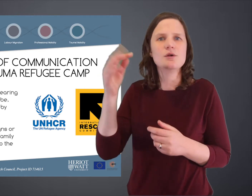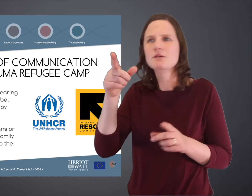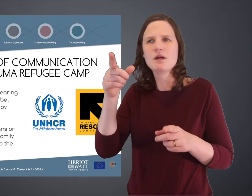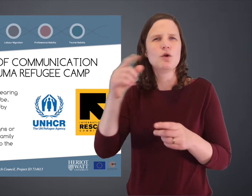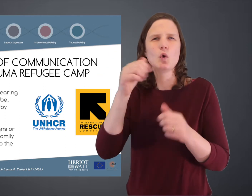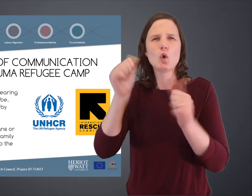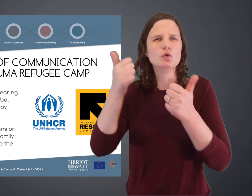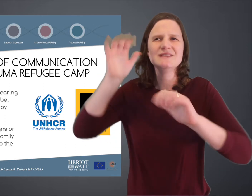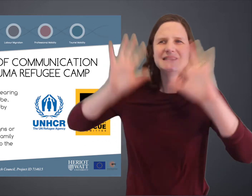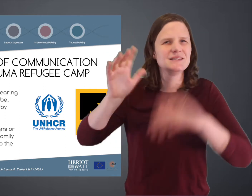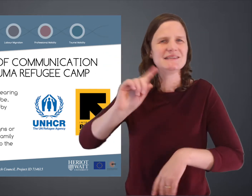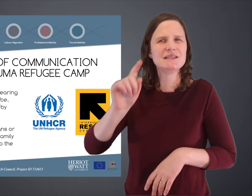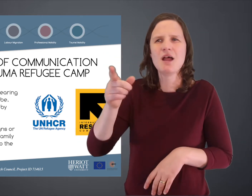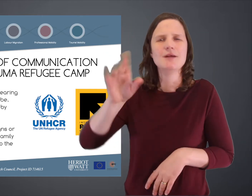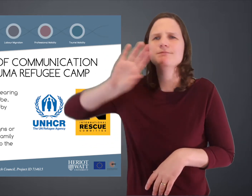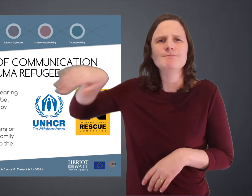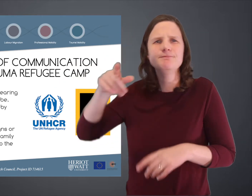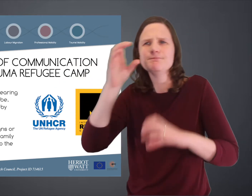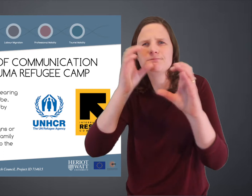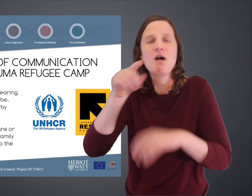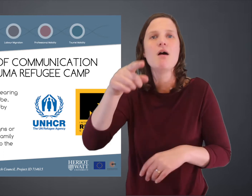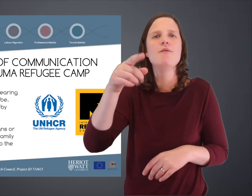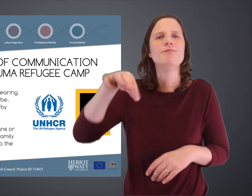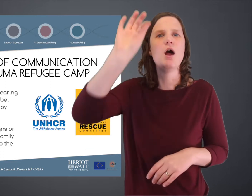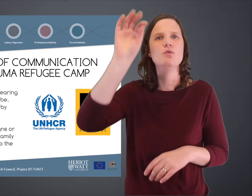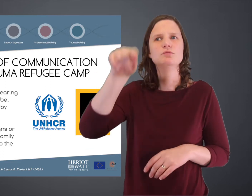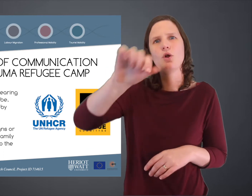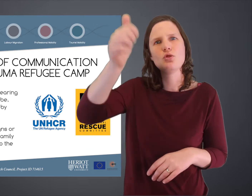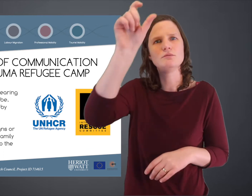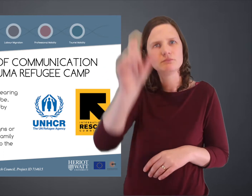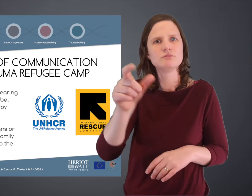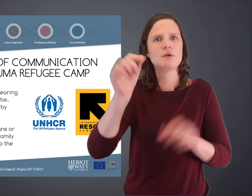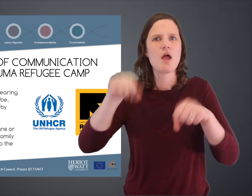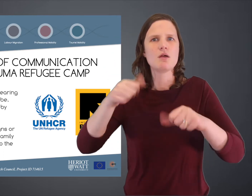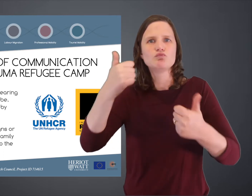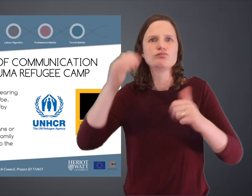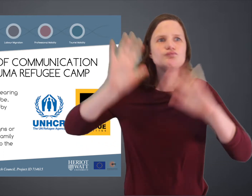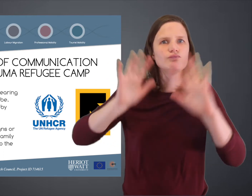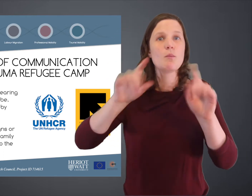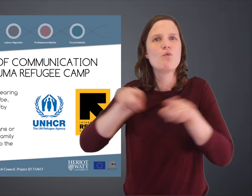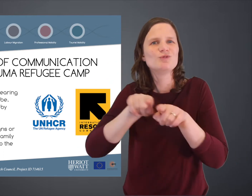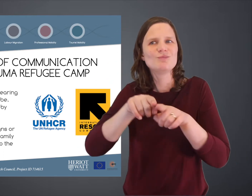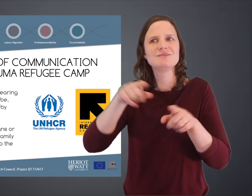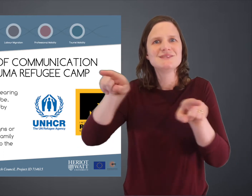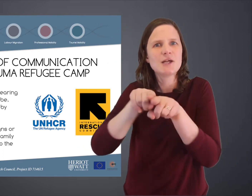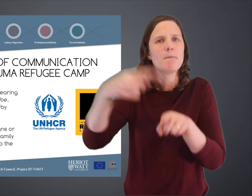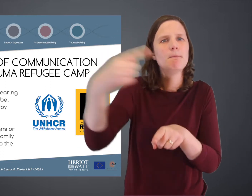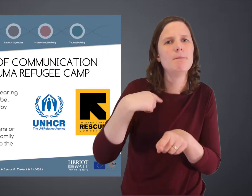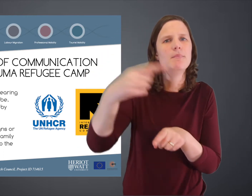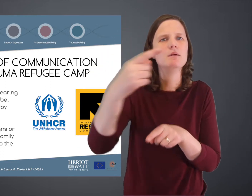looking for a hearing person who had good gesture. And they waited until they found somebody who had good gesture, who by good